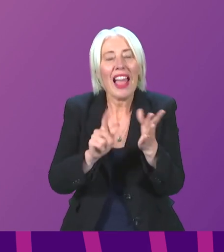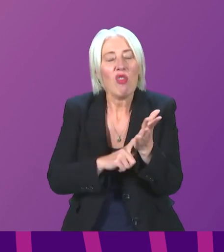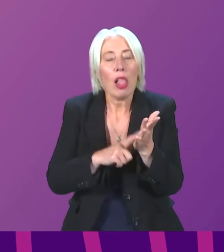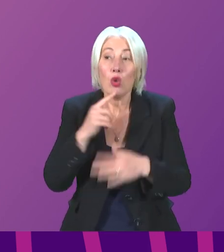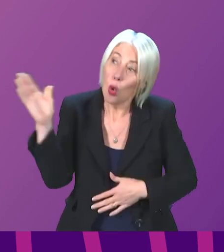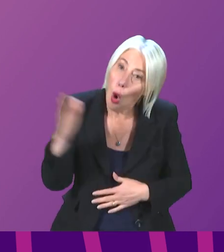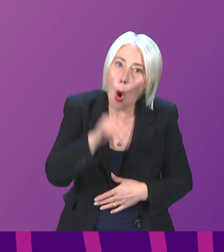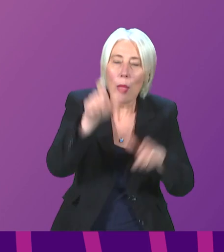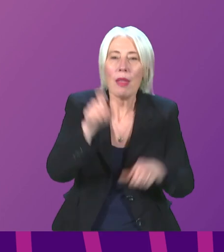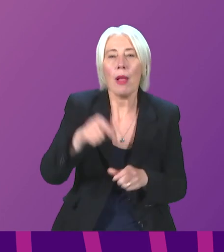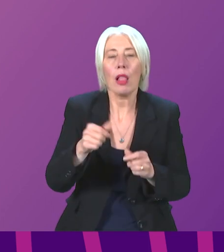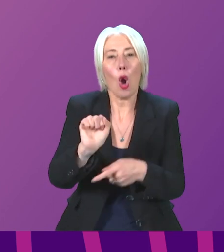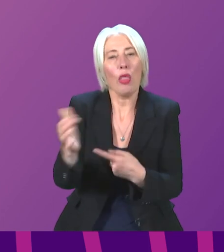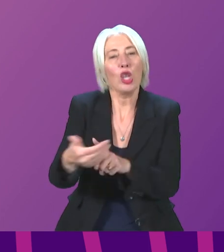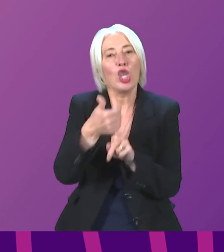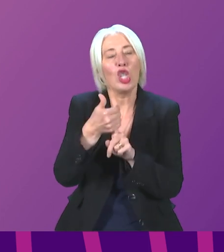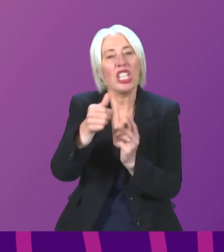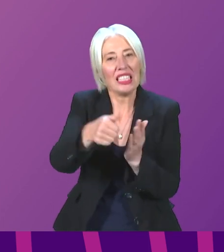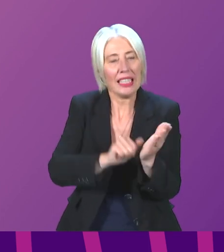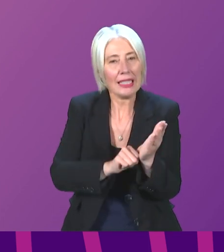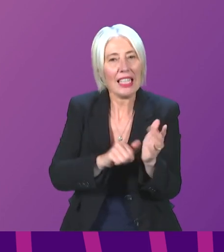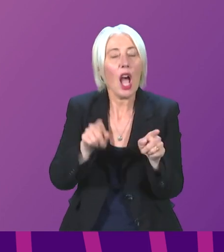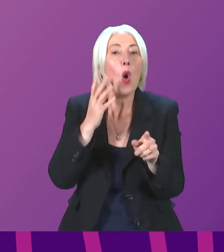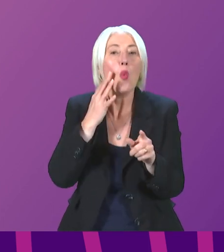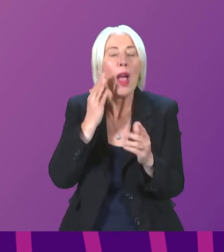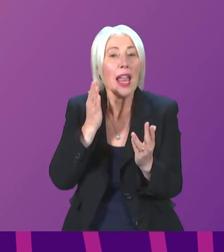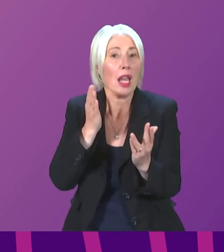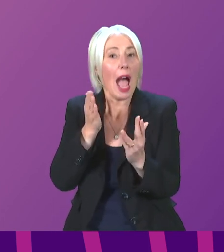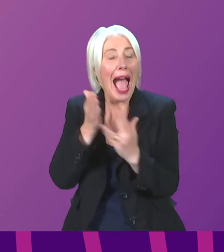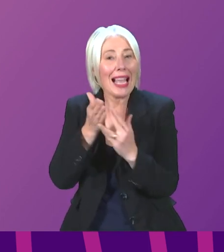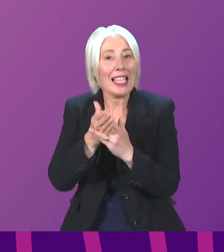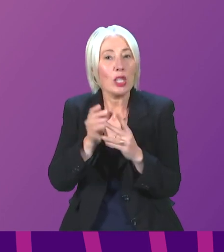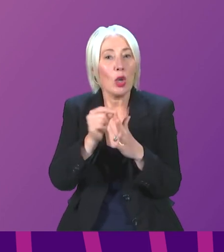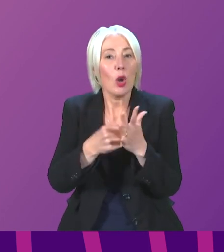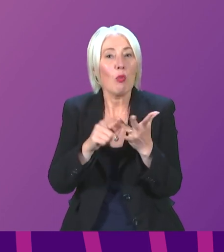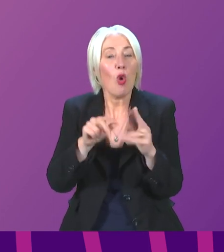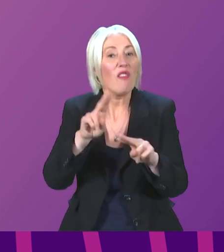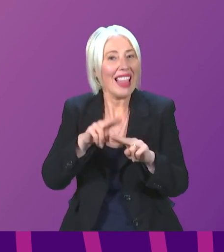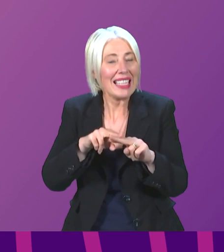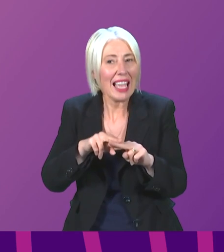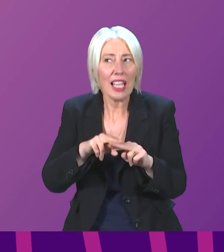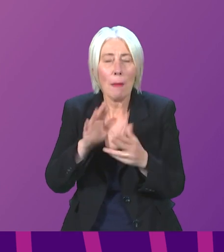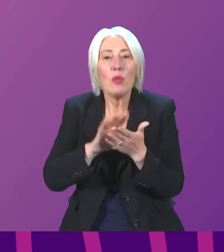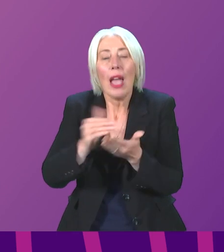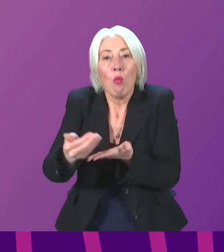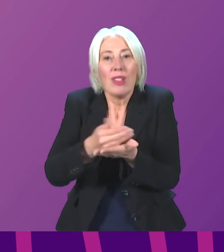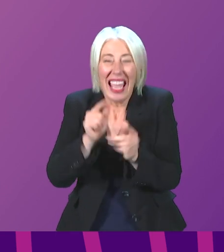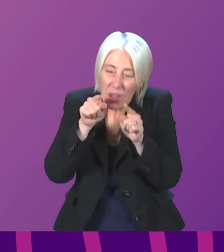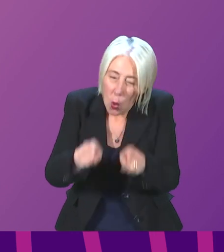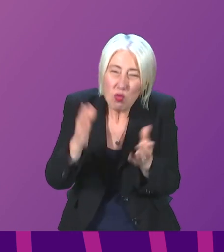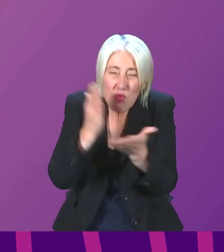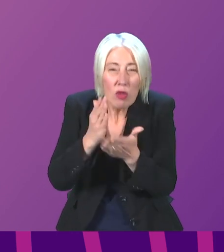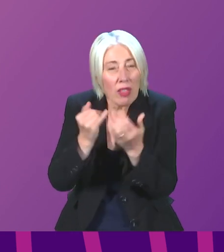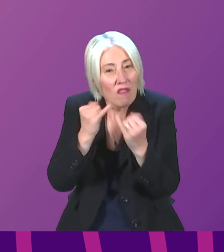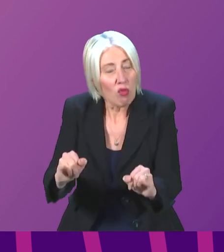shielding list? And when will access to prophylactics be given so we can protect the very vulnerable from actually